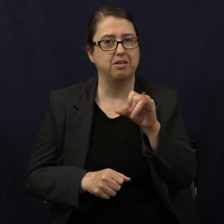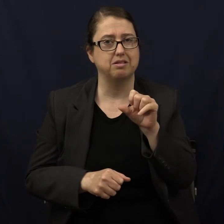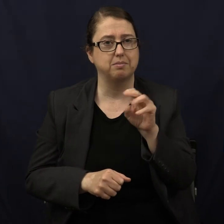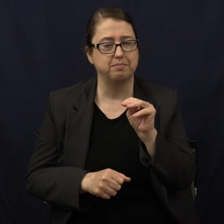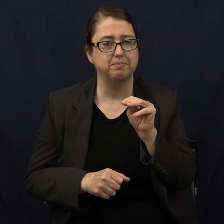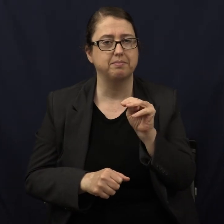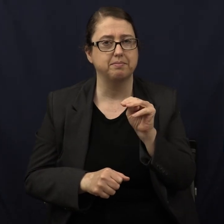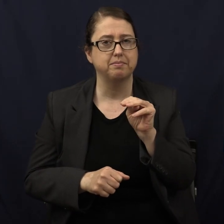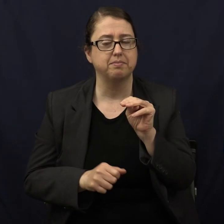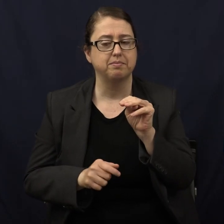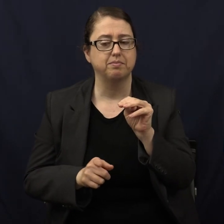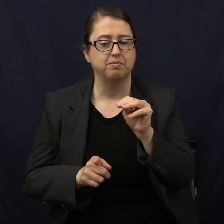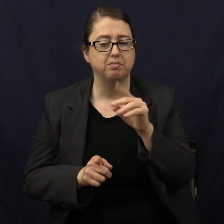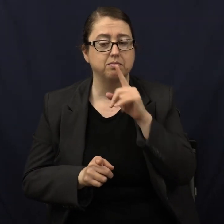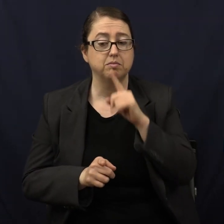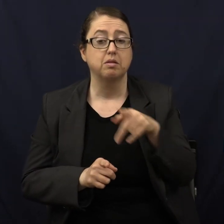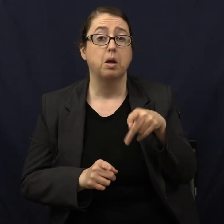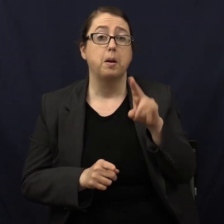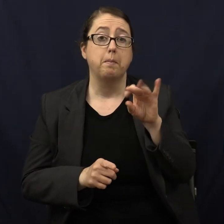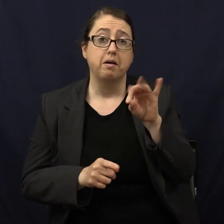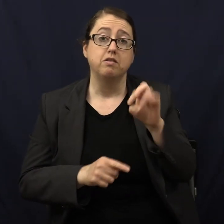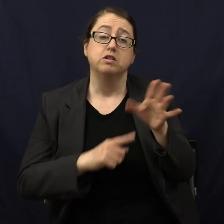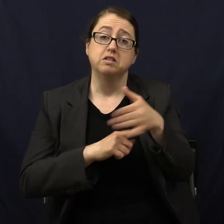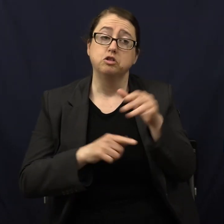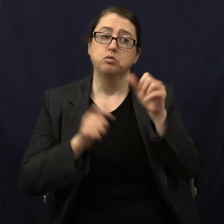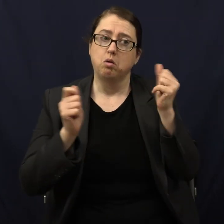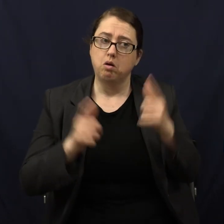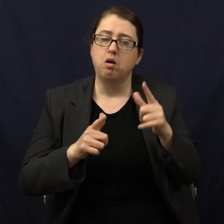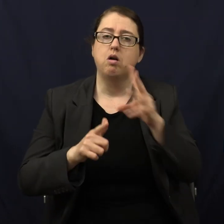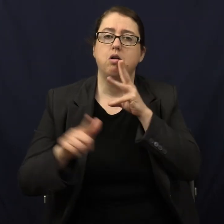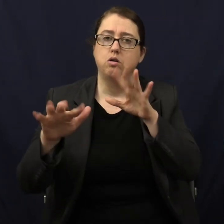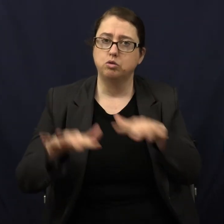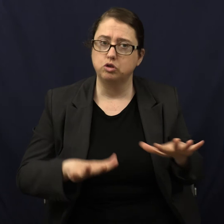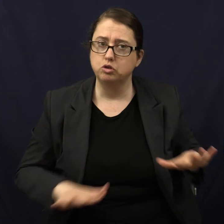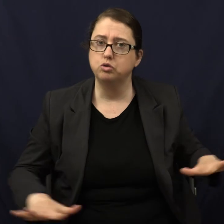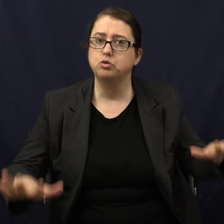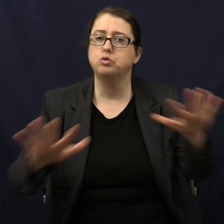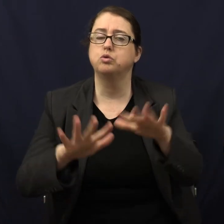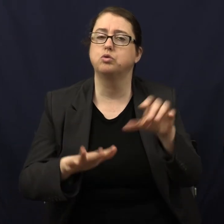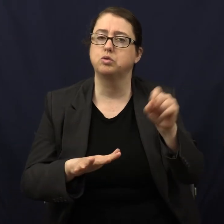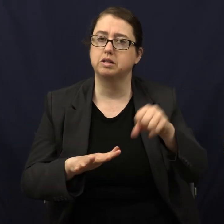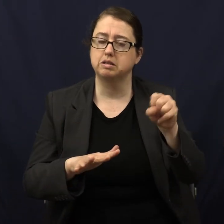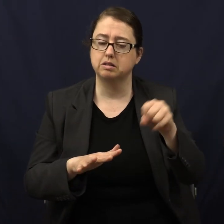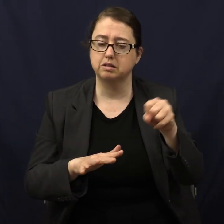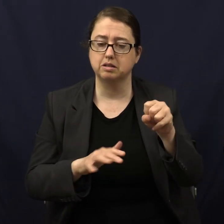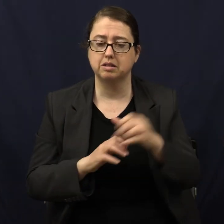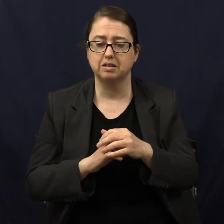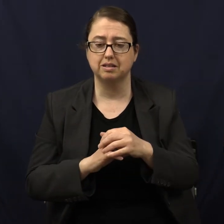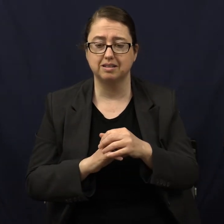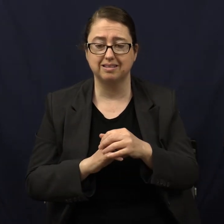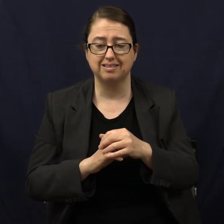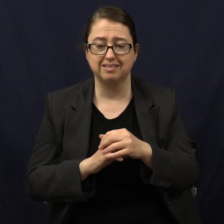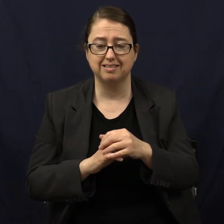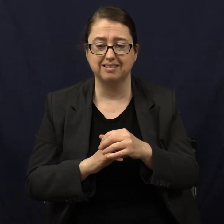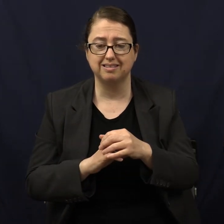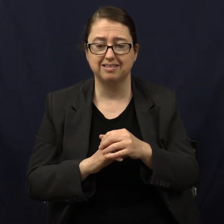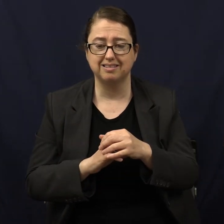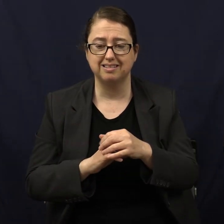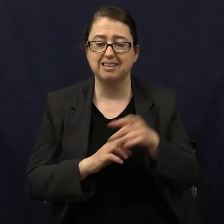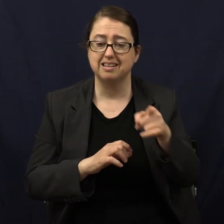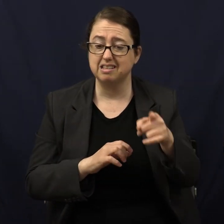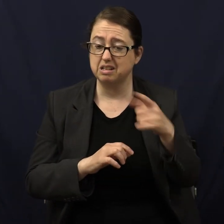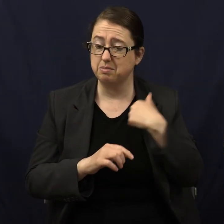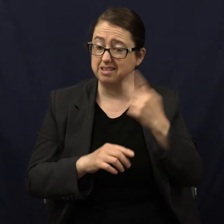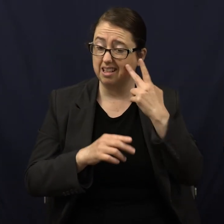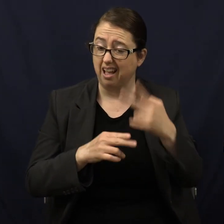although pufferfish are in every ocean and every sea, see, you'd probably plop the